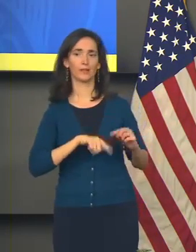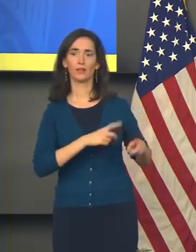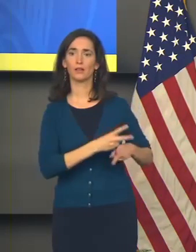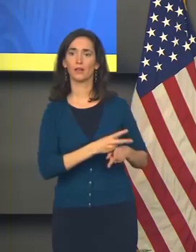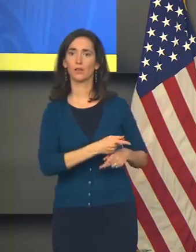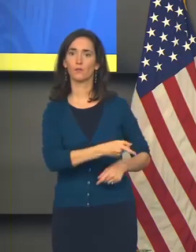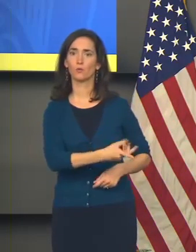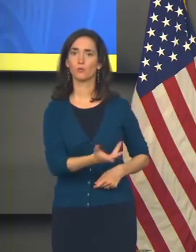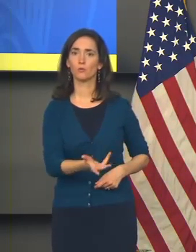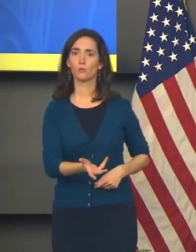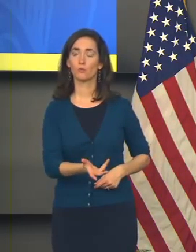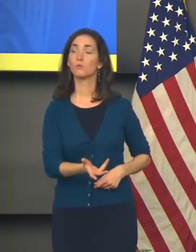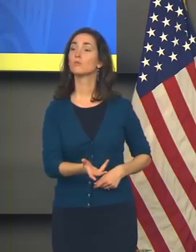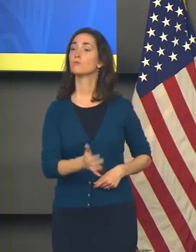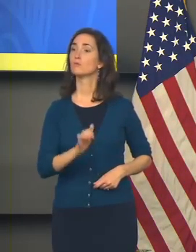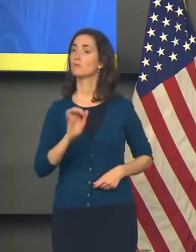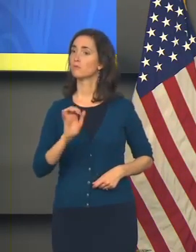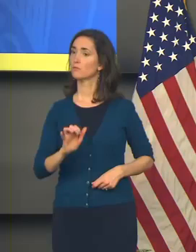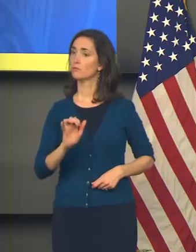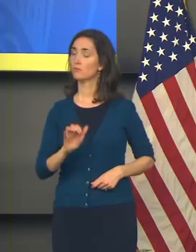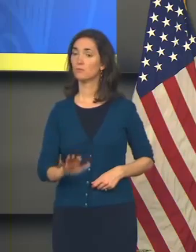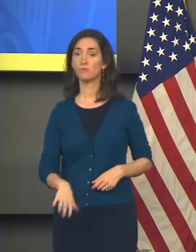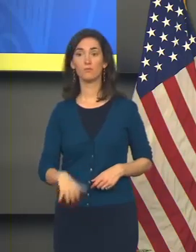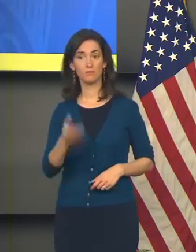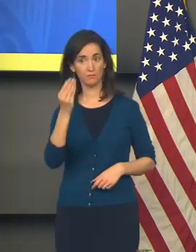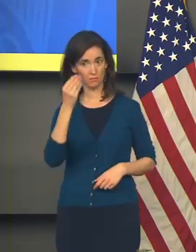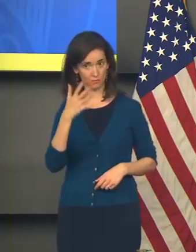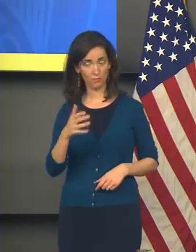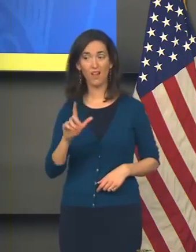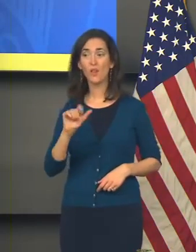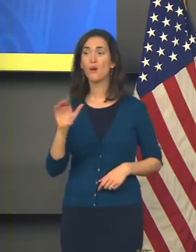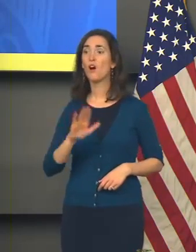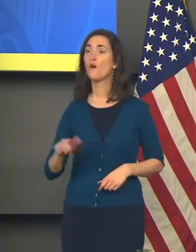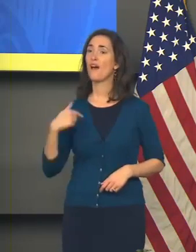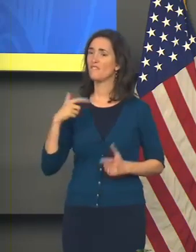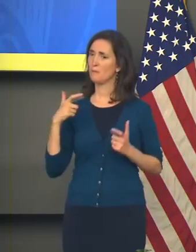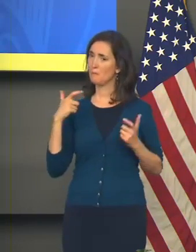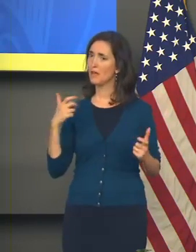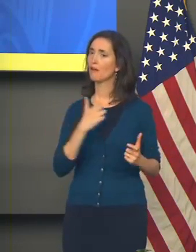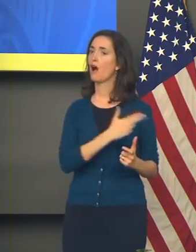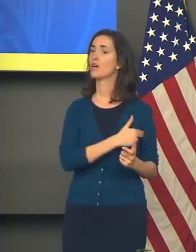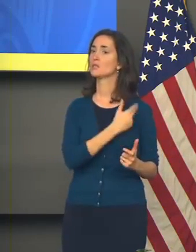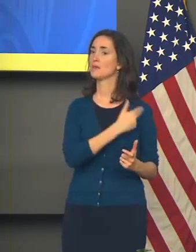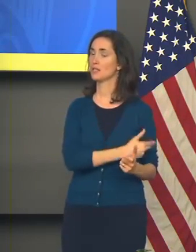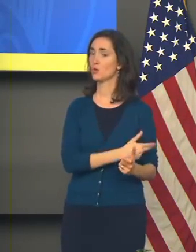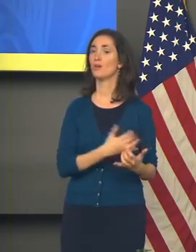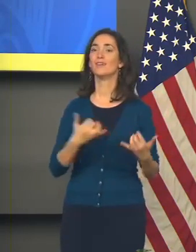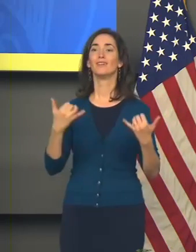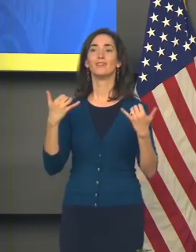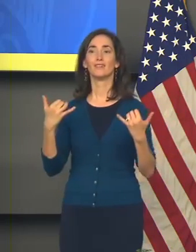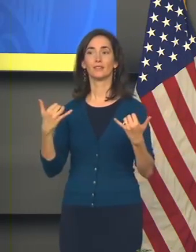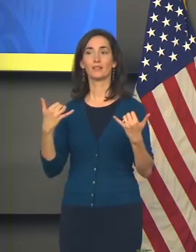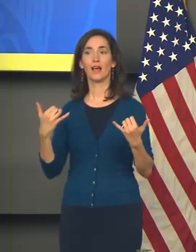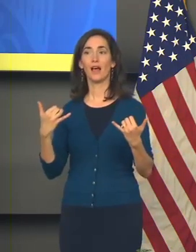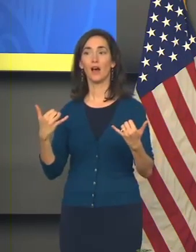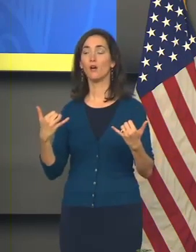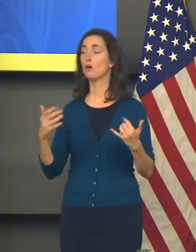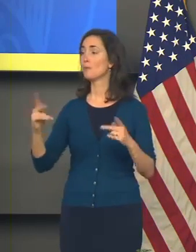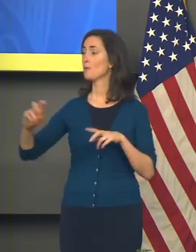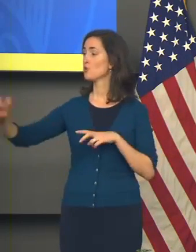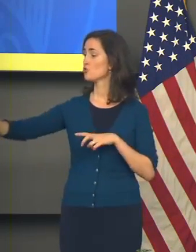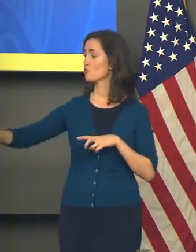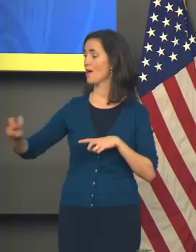And I can tell you we have large hospitals in Louisiana that are declining transfers,